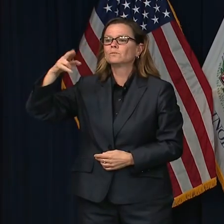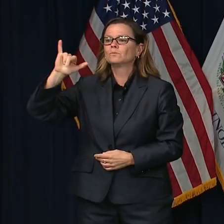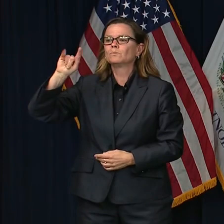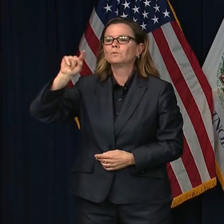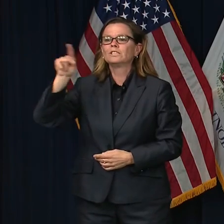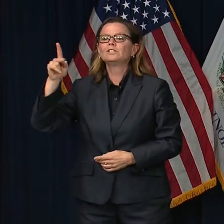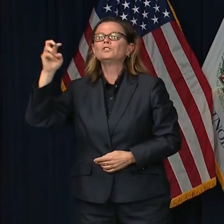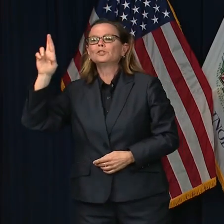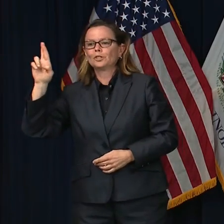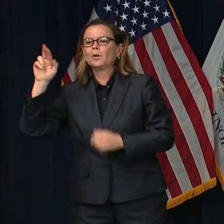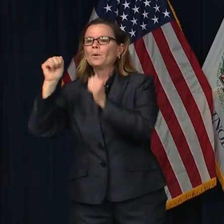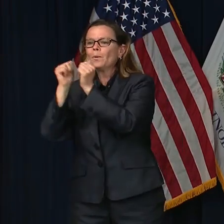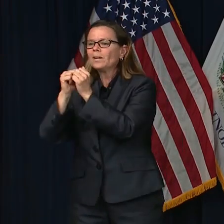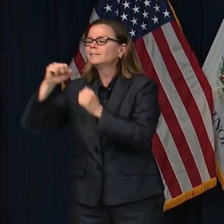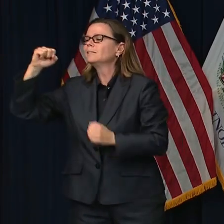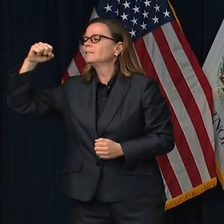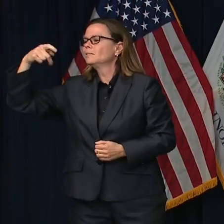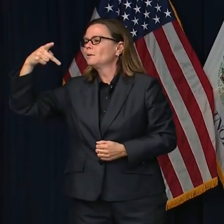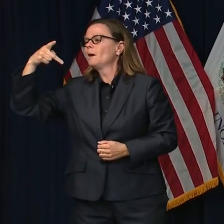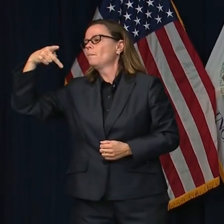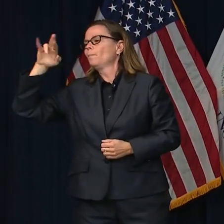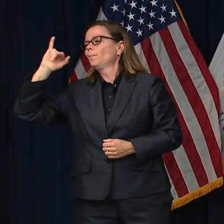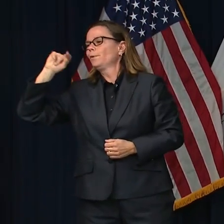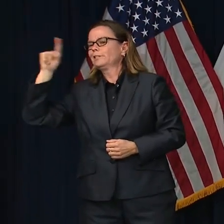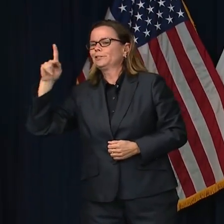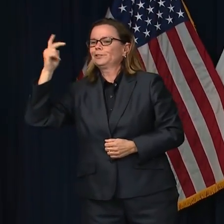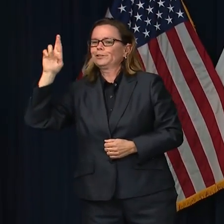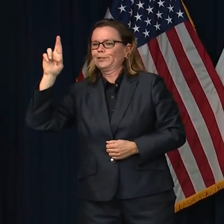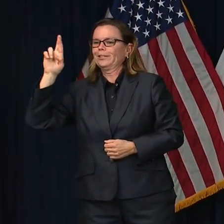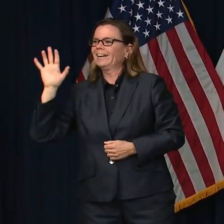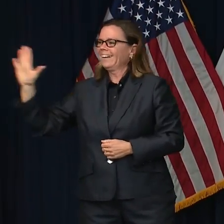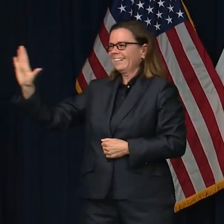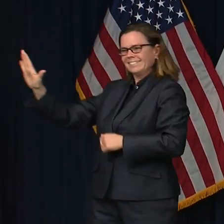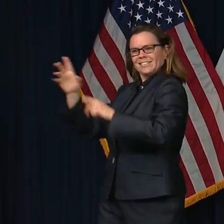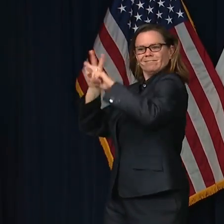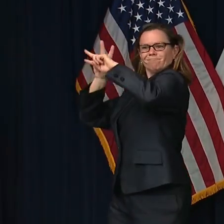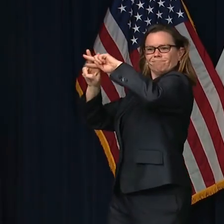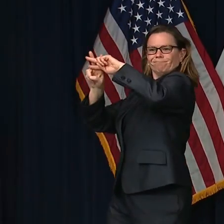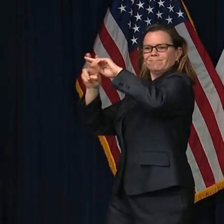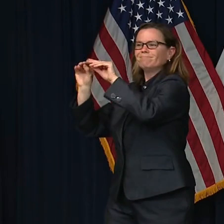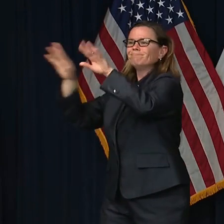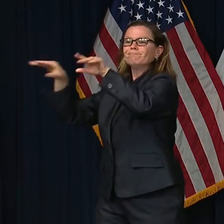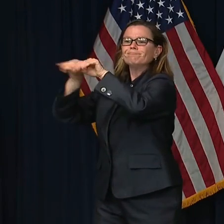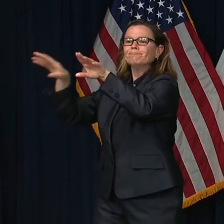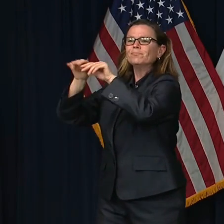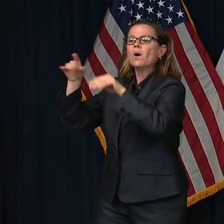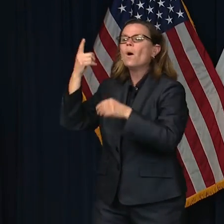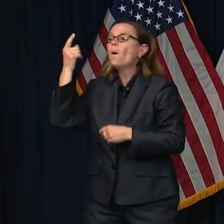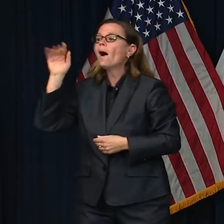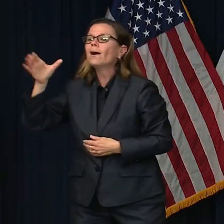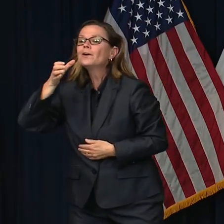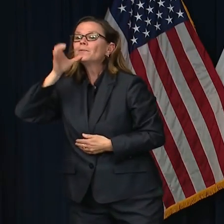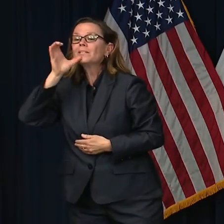and lots of people seem to appreciate you tweeting the drink recipes, too. So thank you.